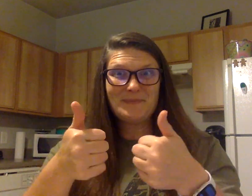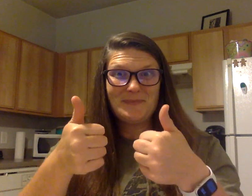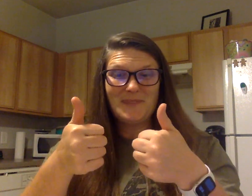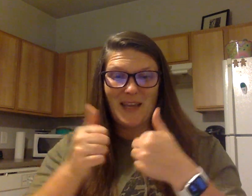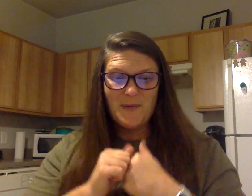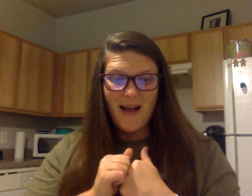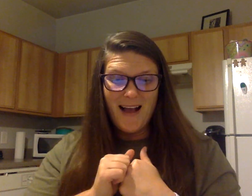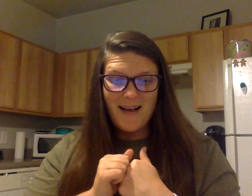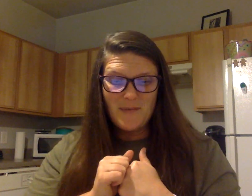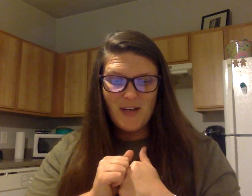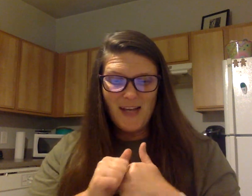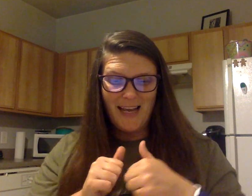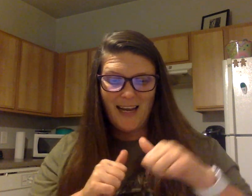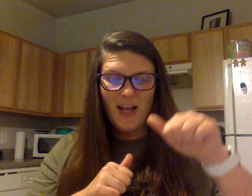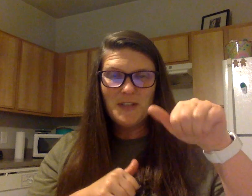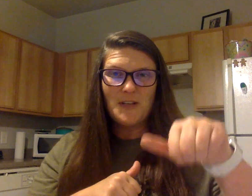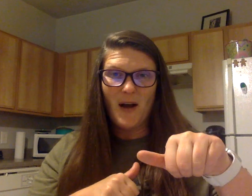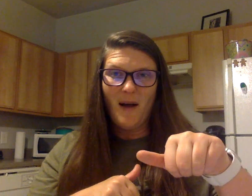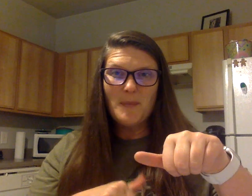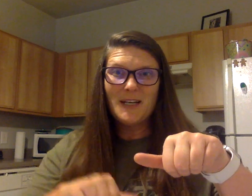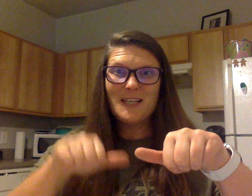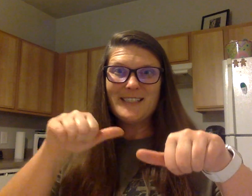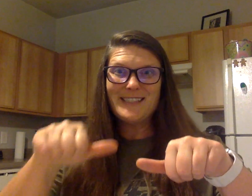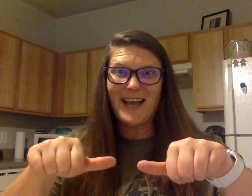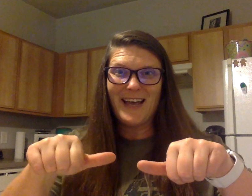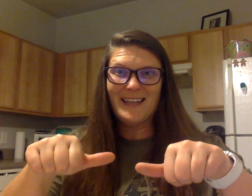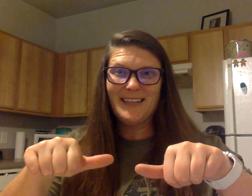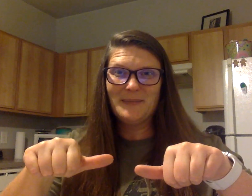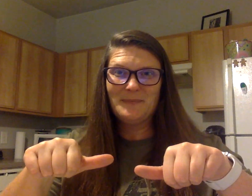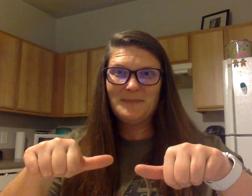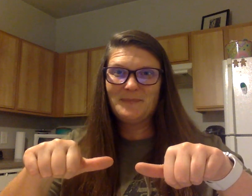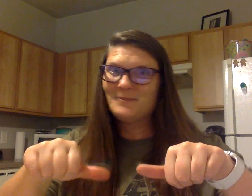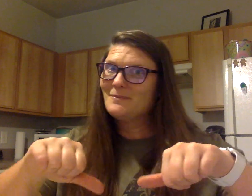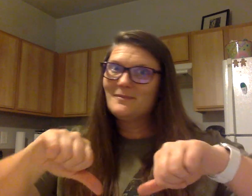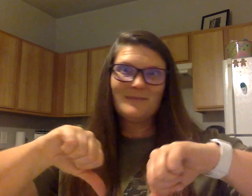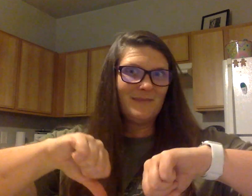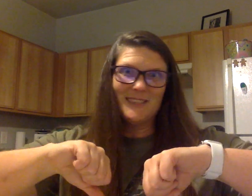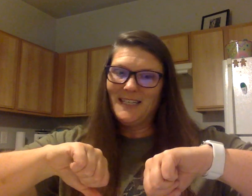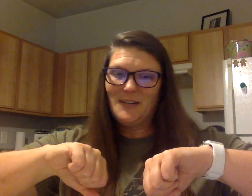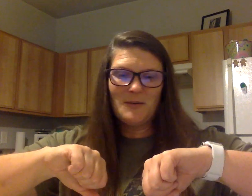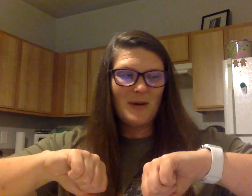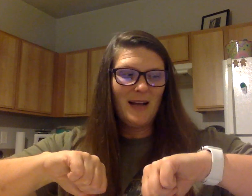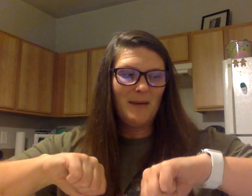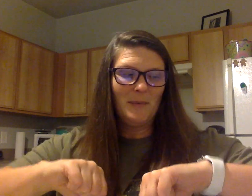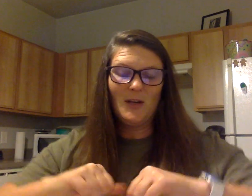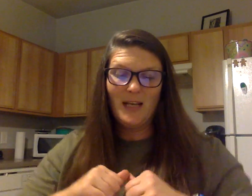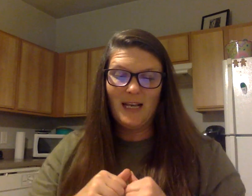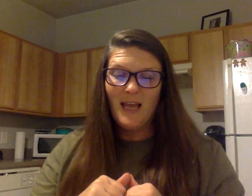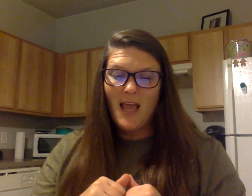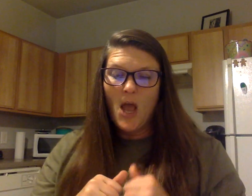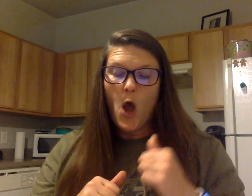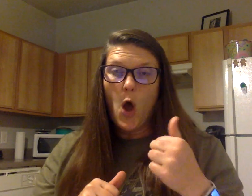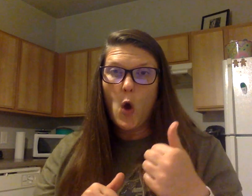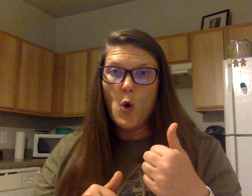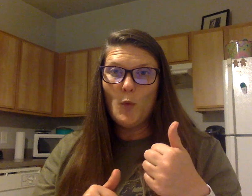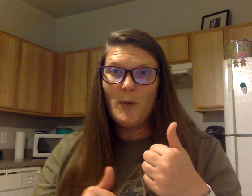They rhyme, good. Top, sad. They don't rhyme, good. Hope,